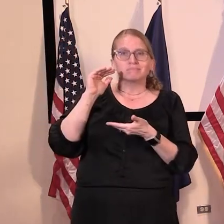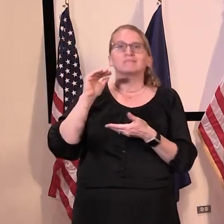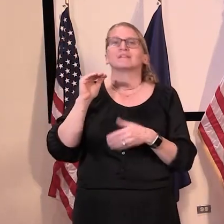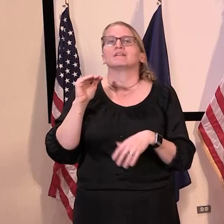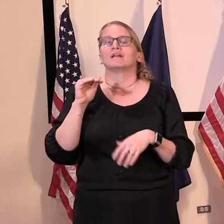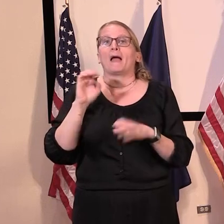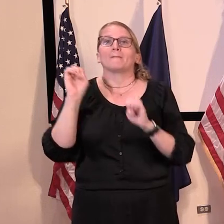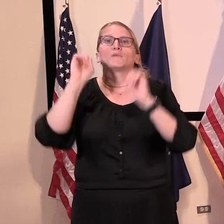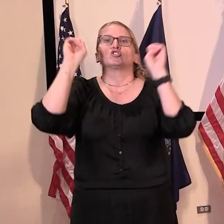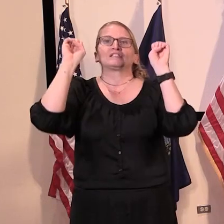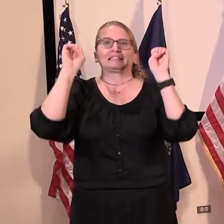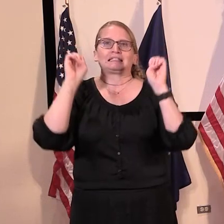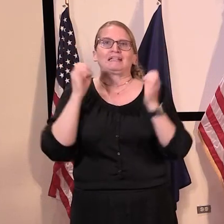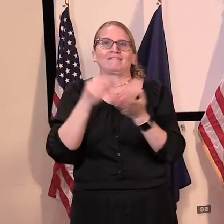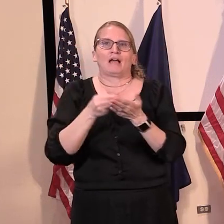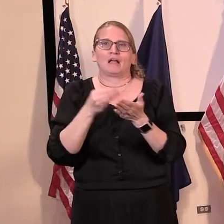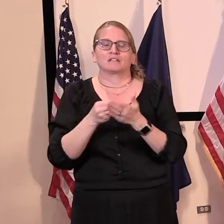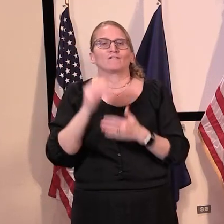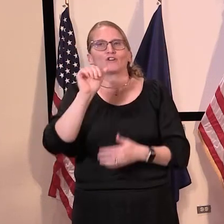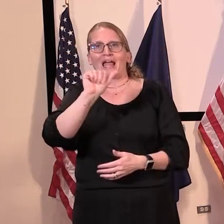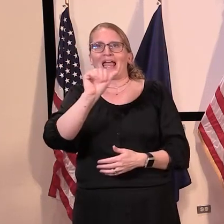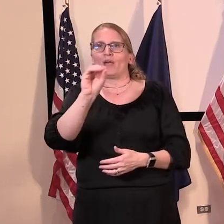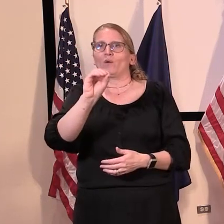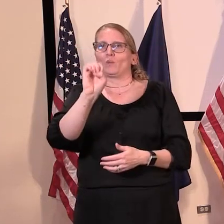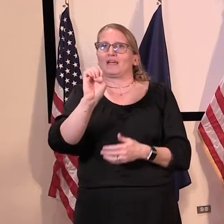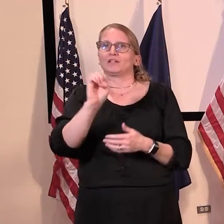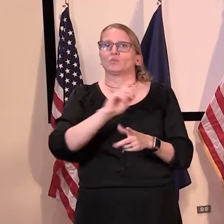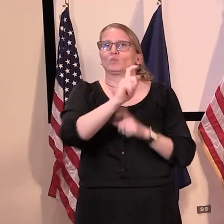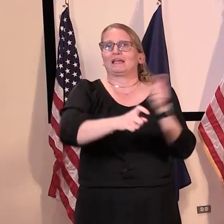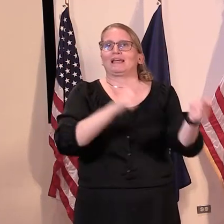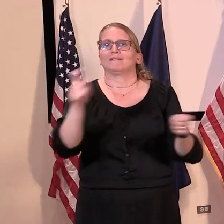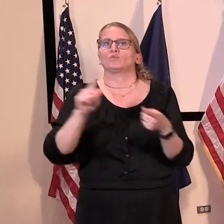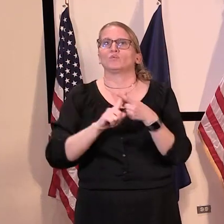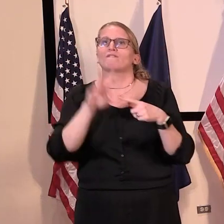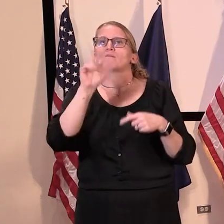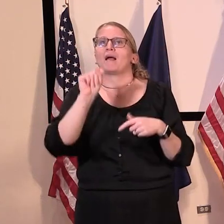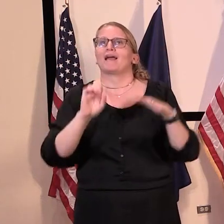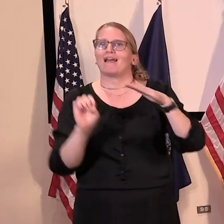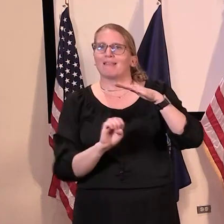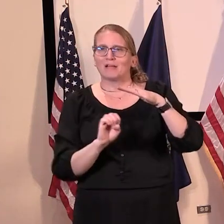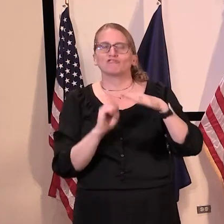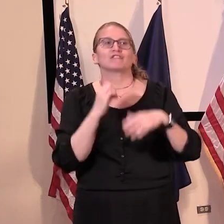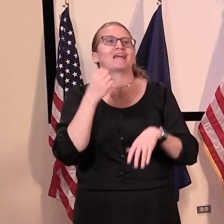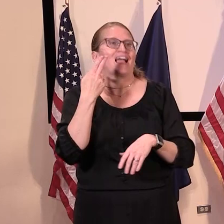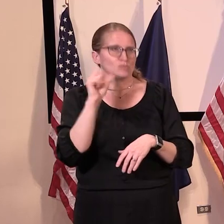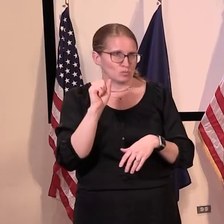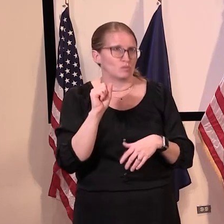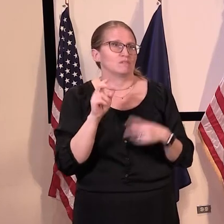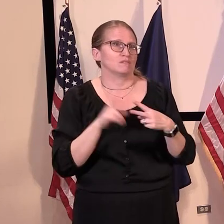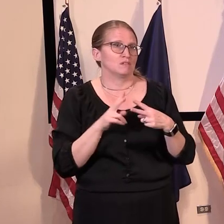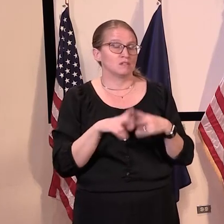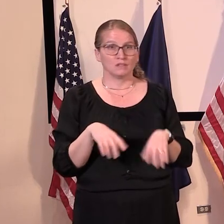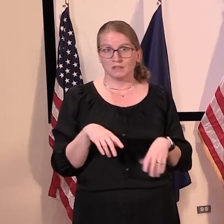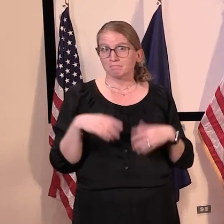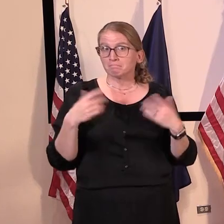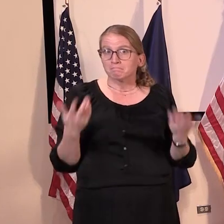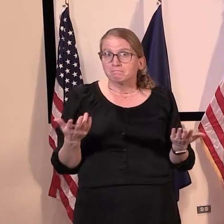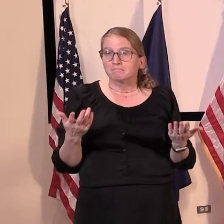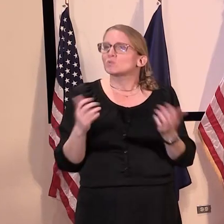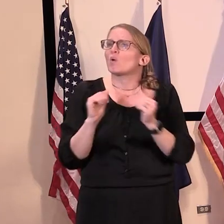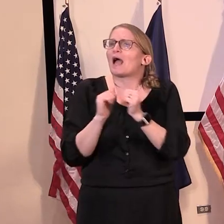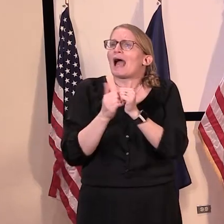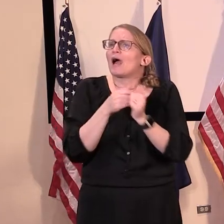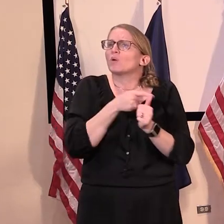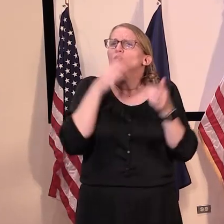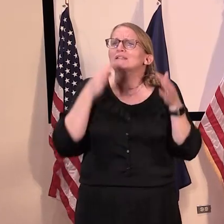AOE to hand out to Vermont's elementary and secondary schools. Uh, first, how will those be that, that money be apportioned to the